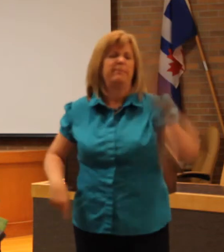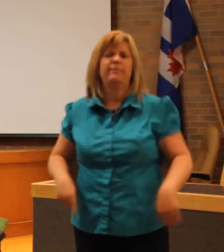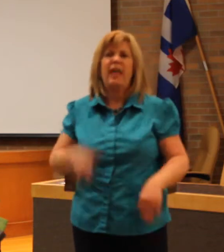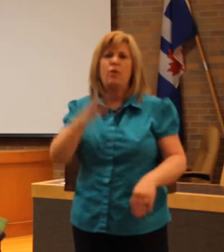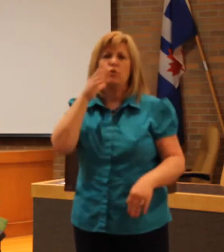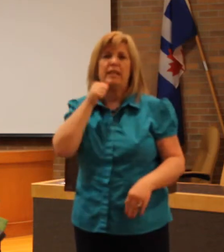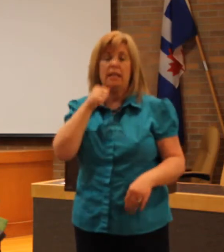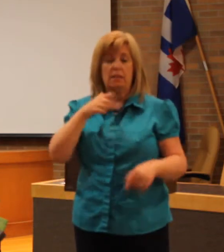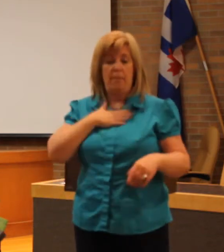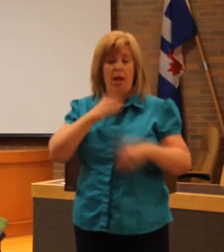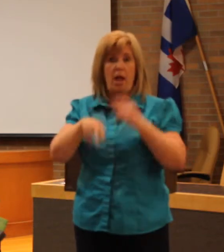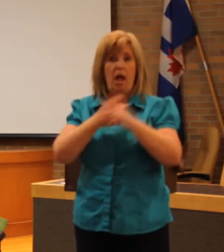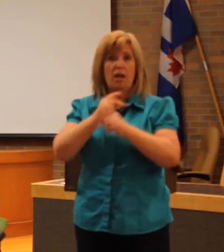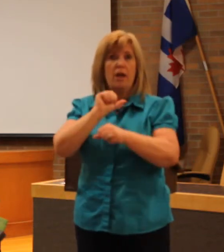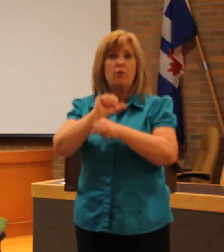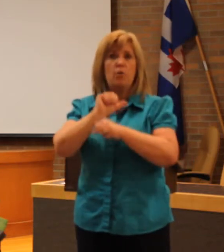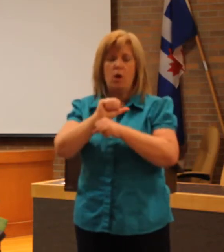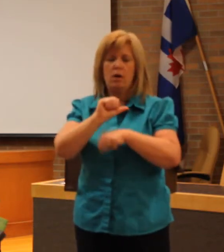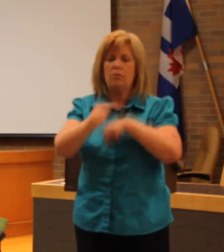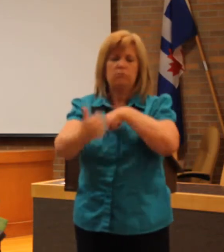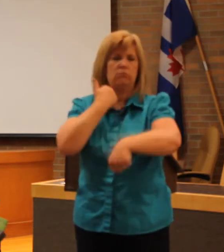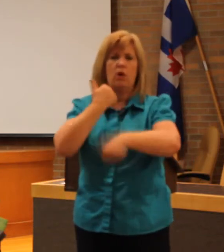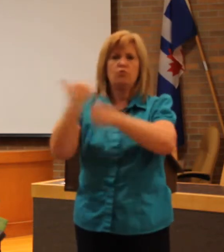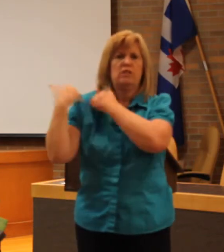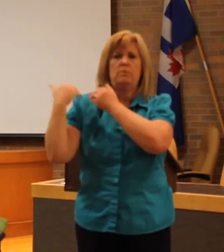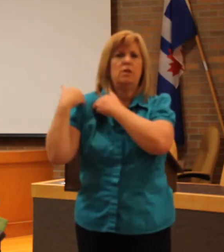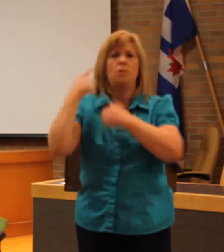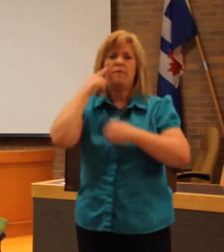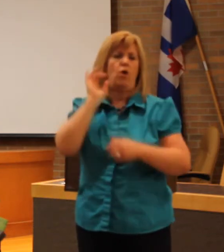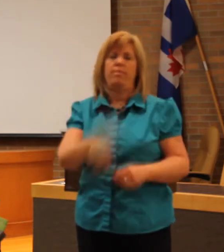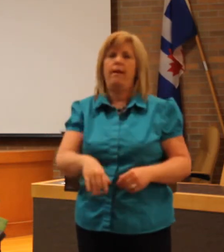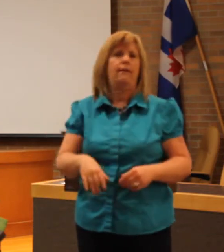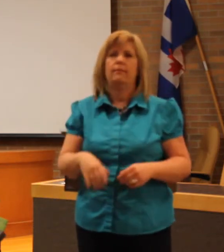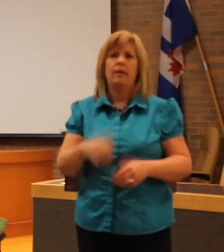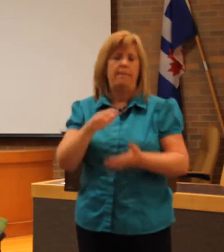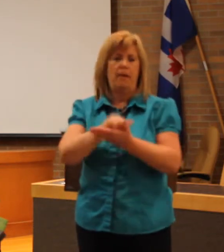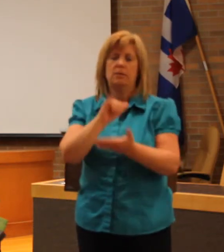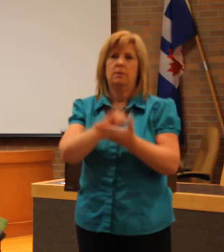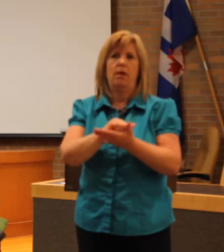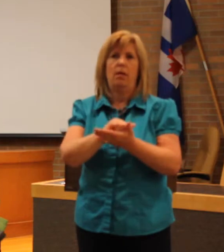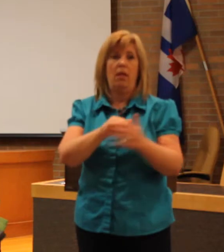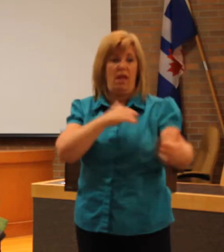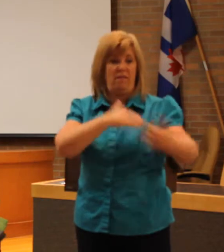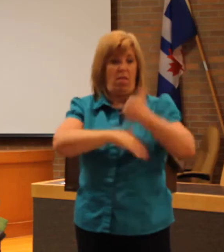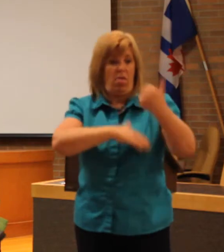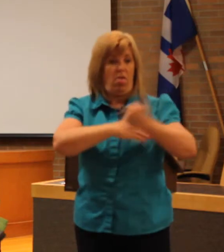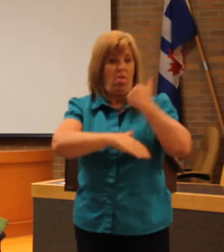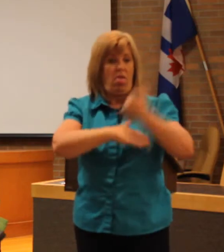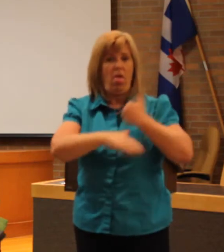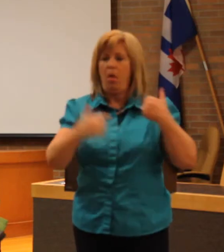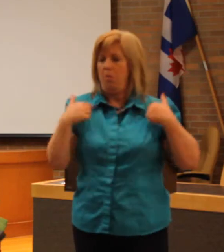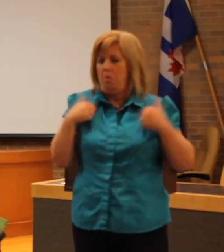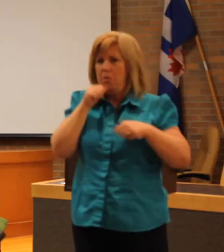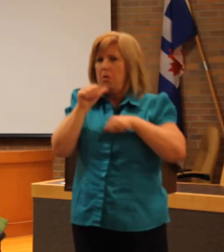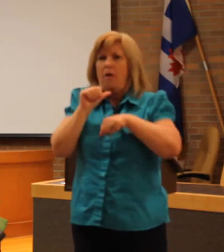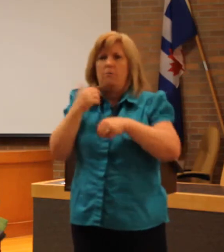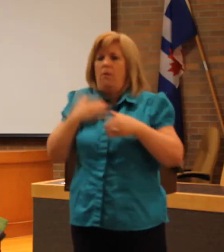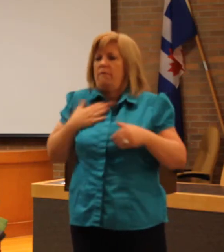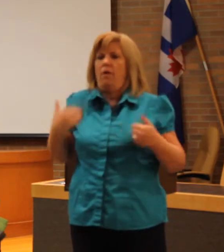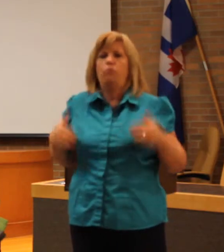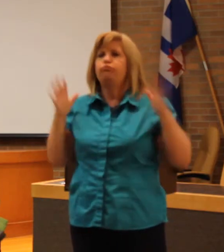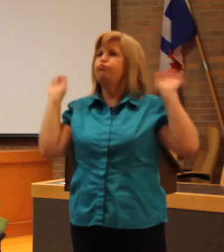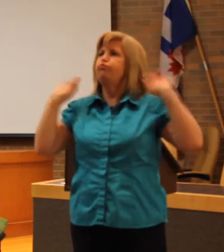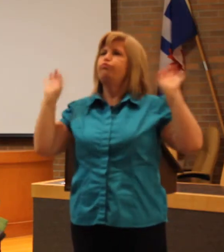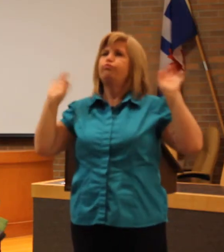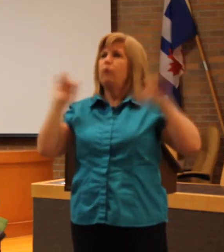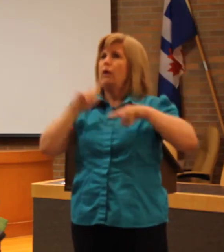In this line of work, we can't be held responsible for that if somebody makes an accusation. So again,